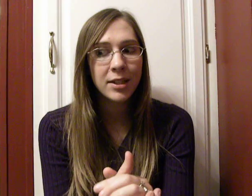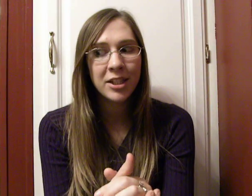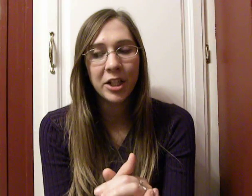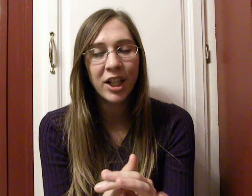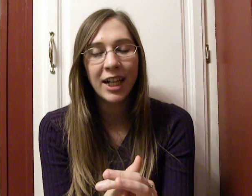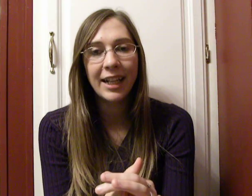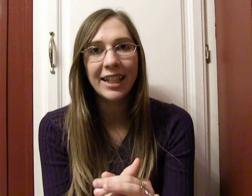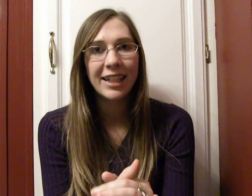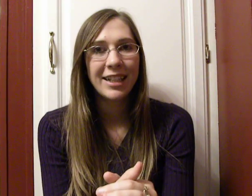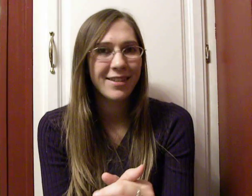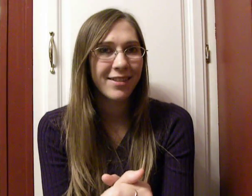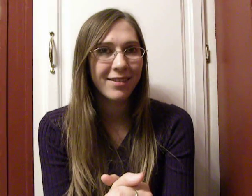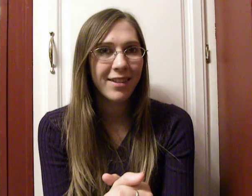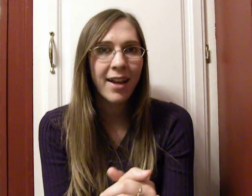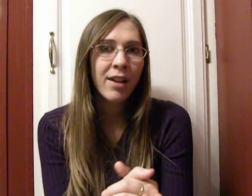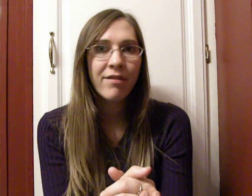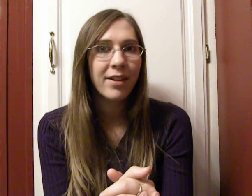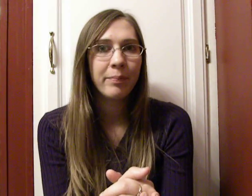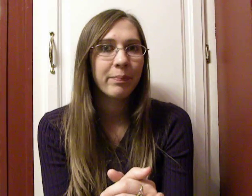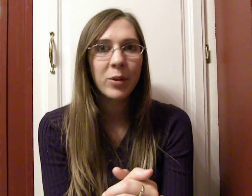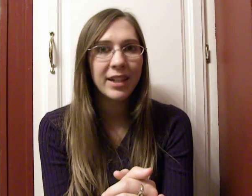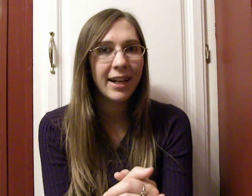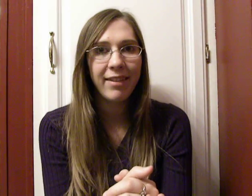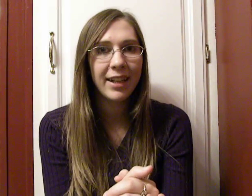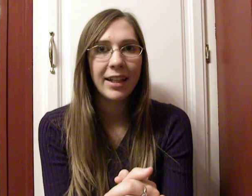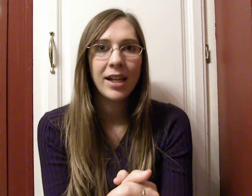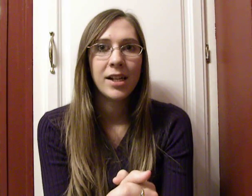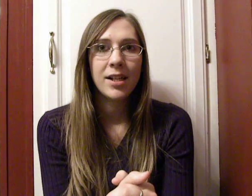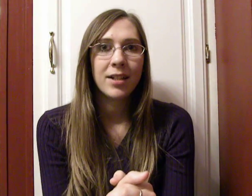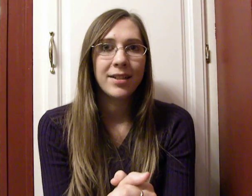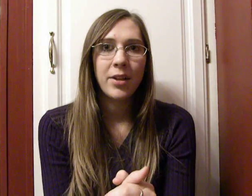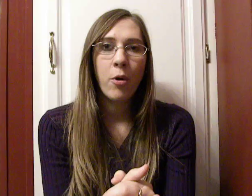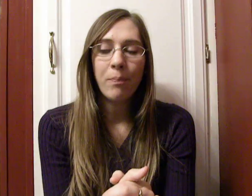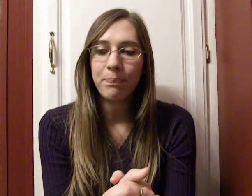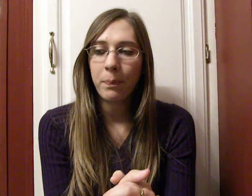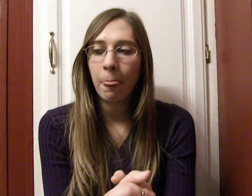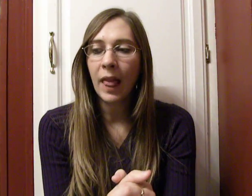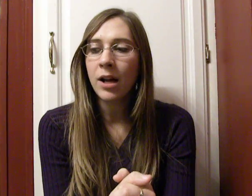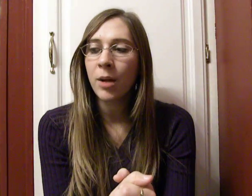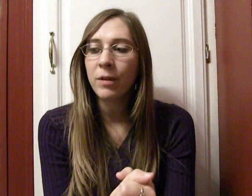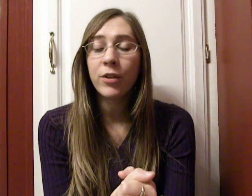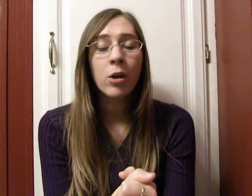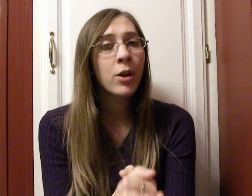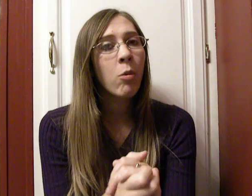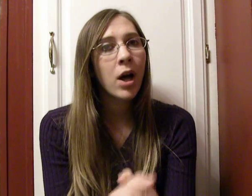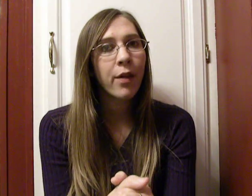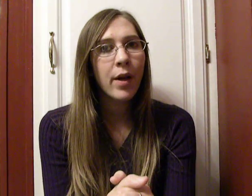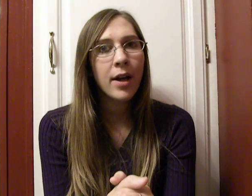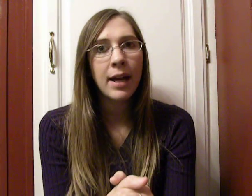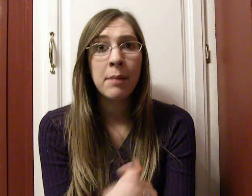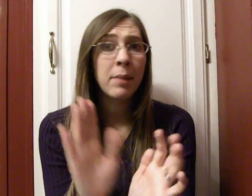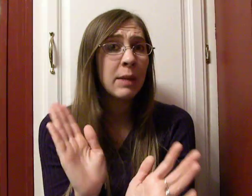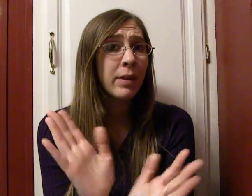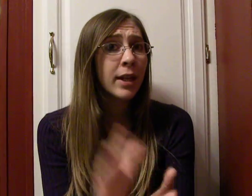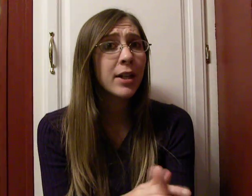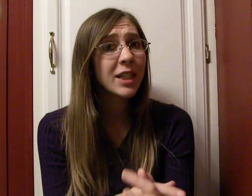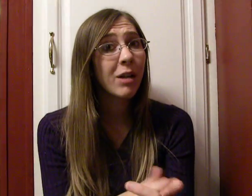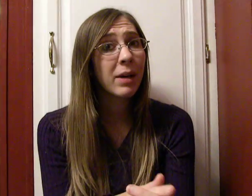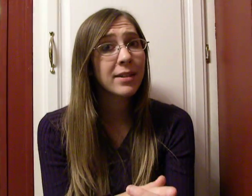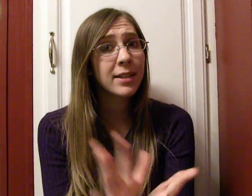sister. And I love him more than anything. So, um, if y'all go to the walk-a-thon, I might be there. So I might